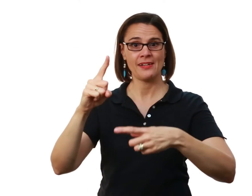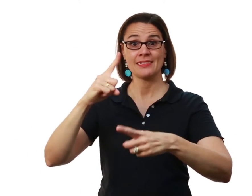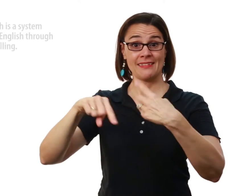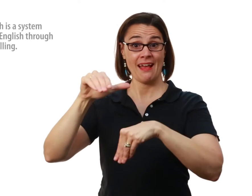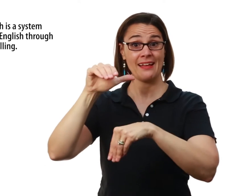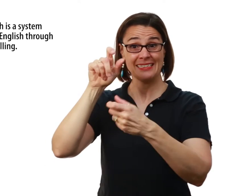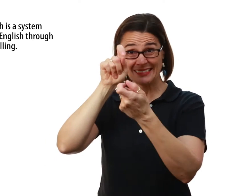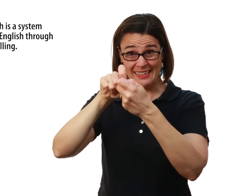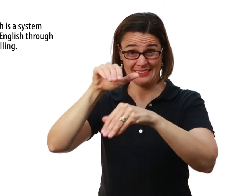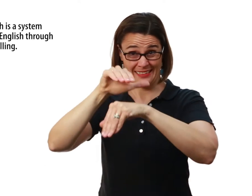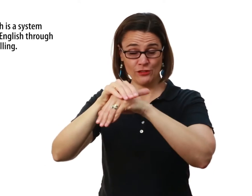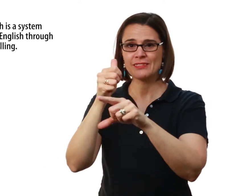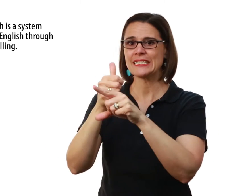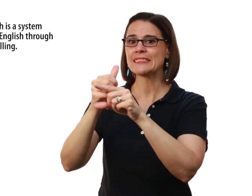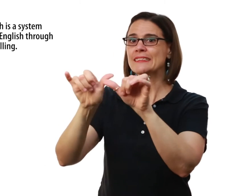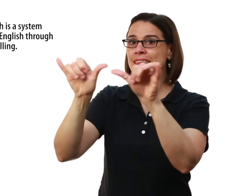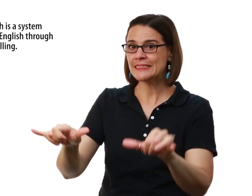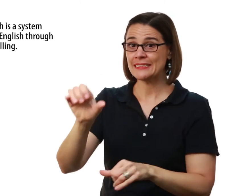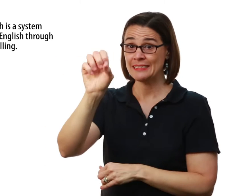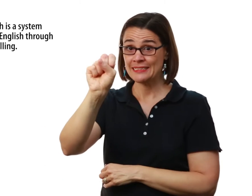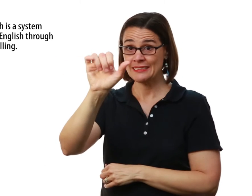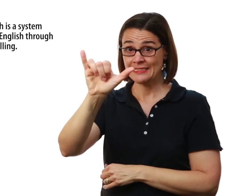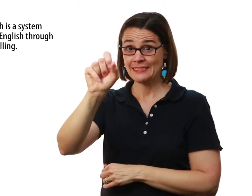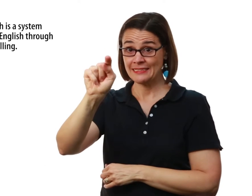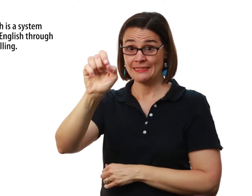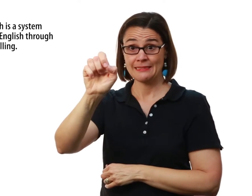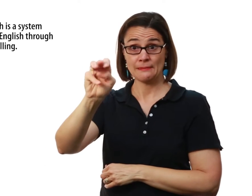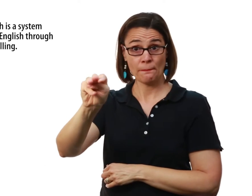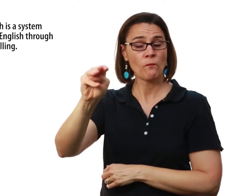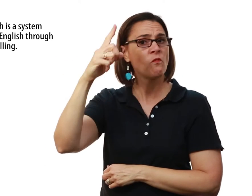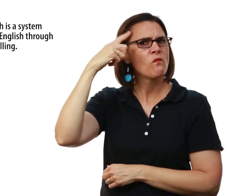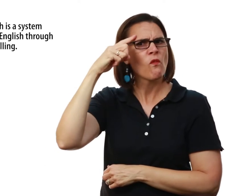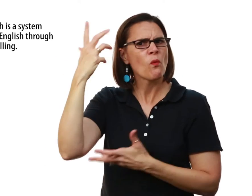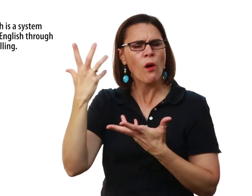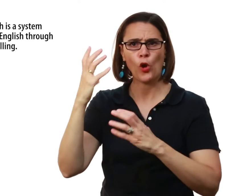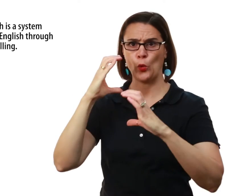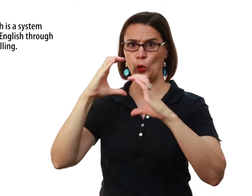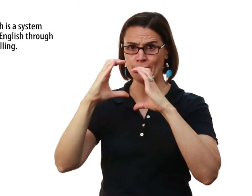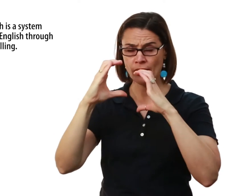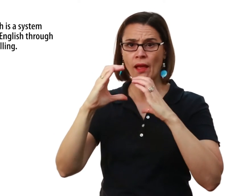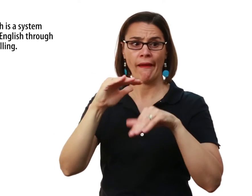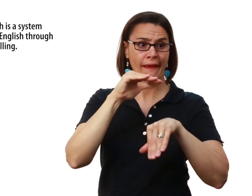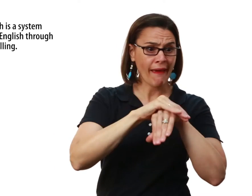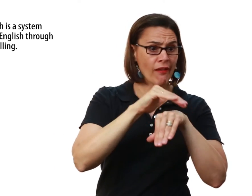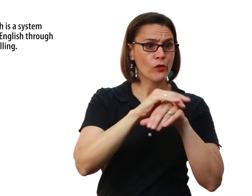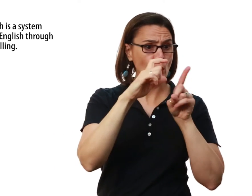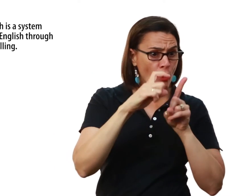Signed Exact English is a system to communicate English